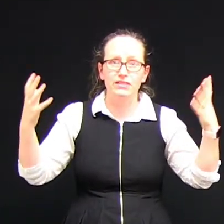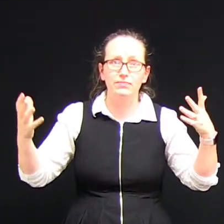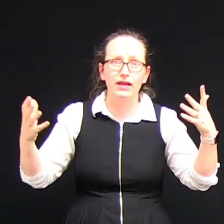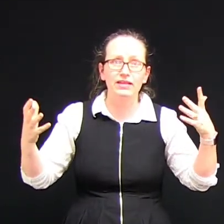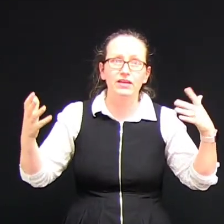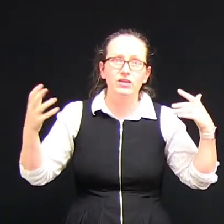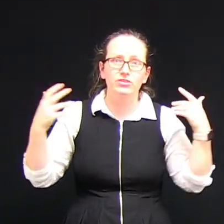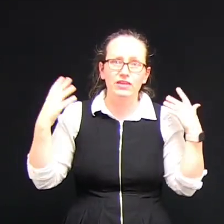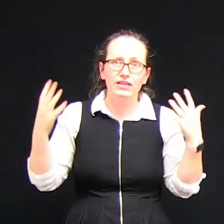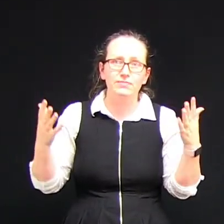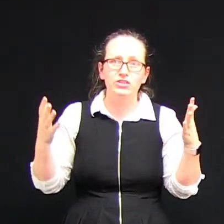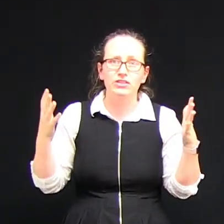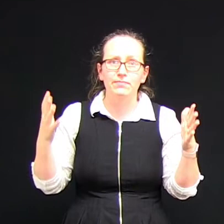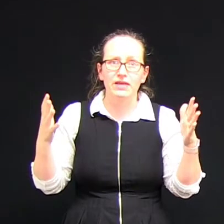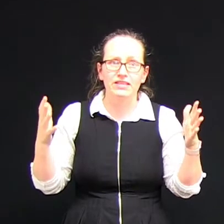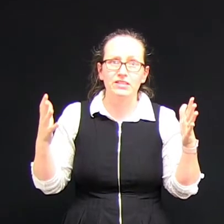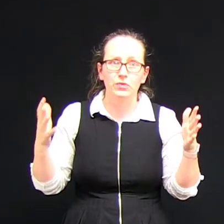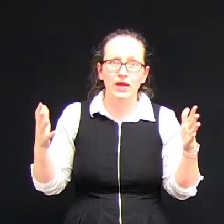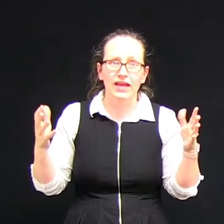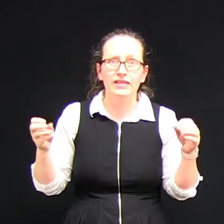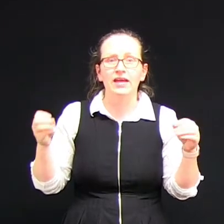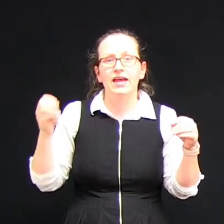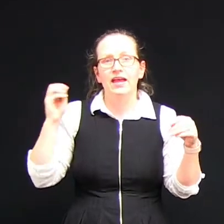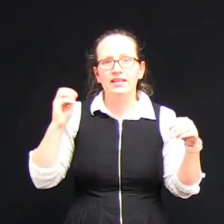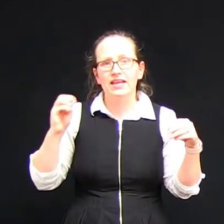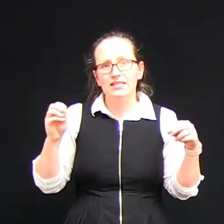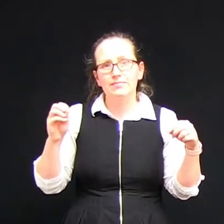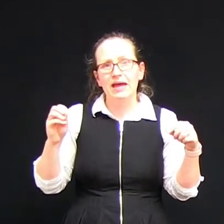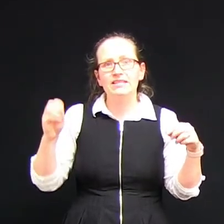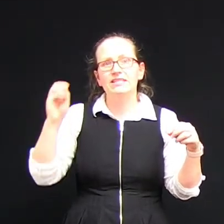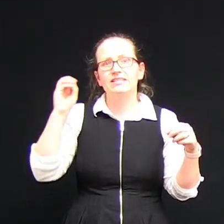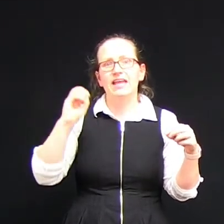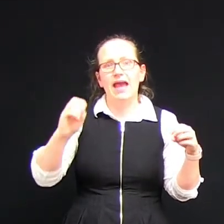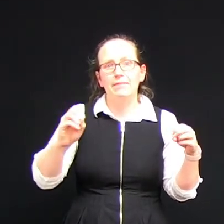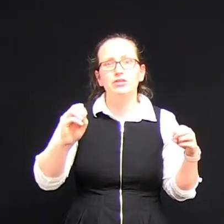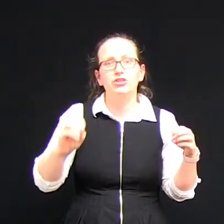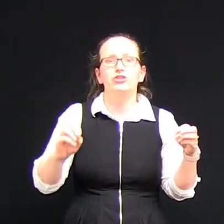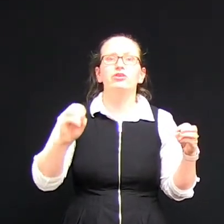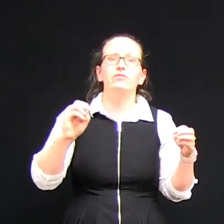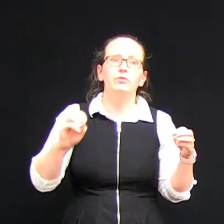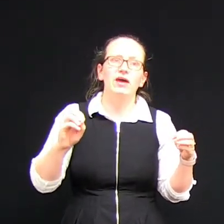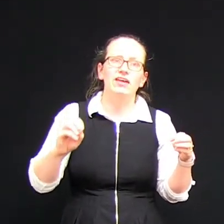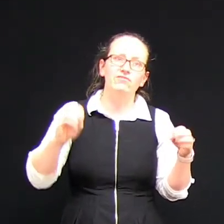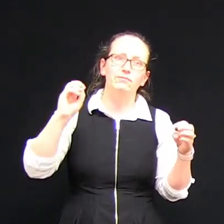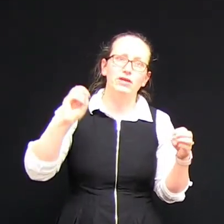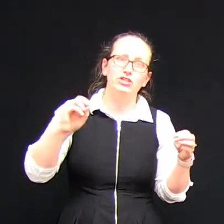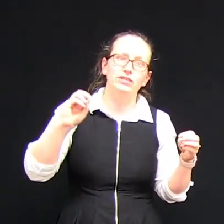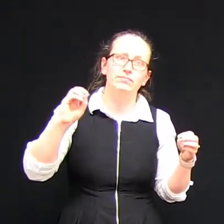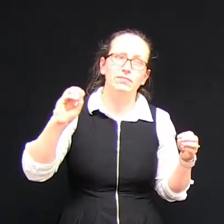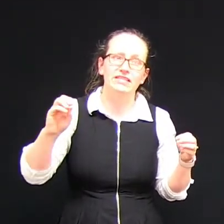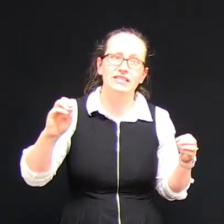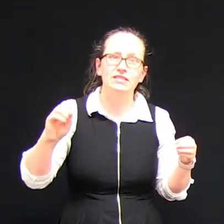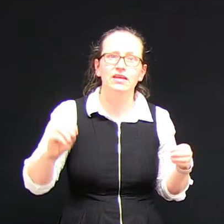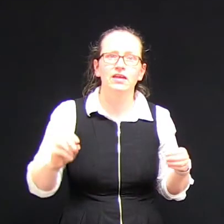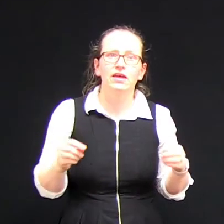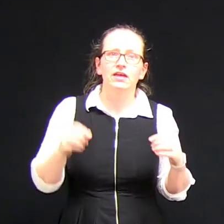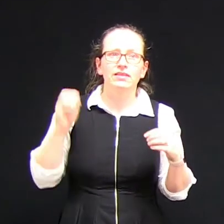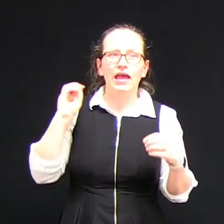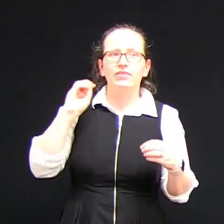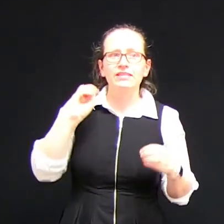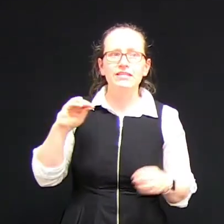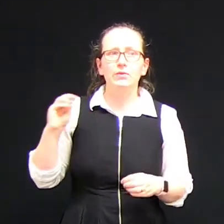wave is spread so that's measured in meters squared. And s max is the amplitude of the wave measured in meters.